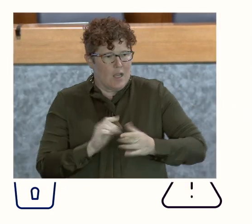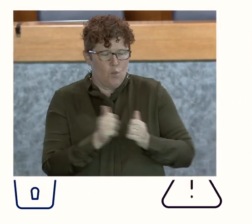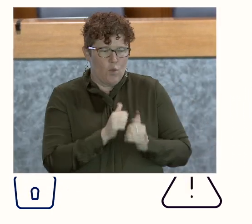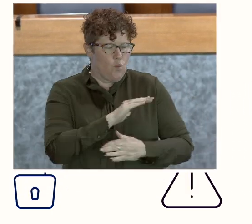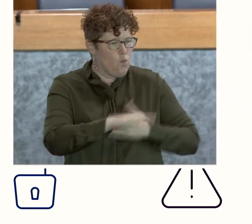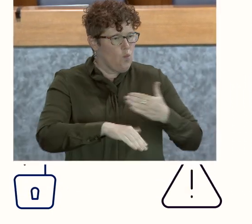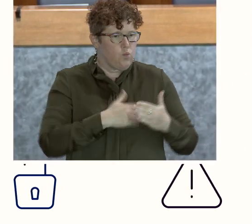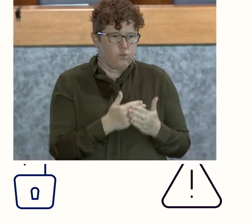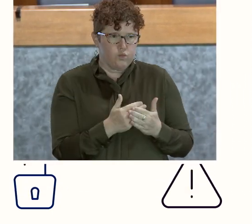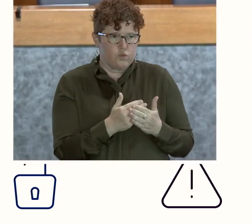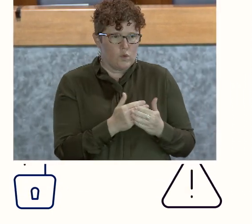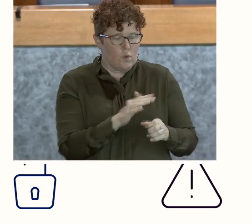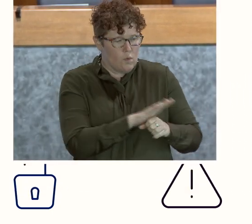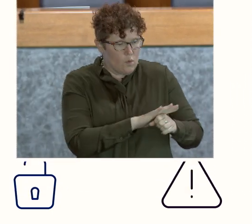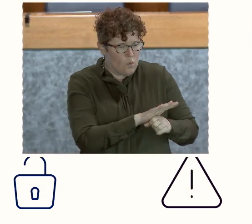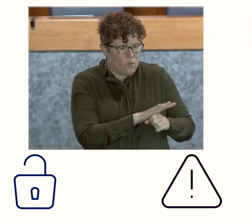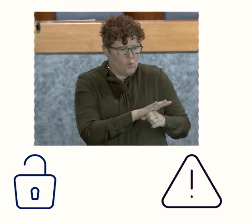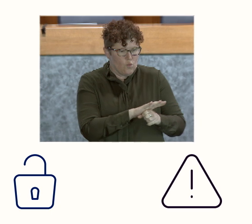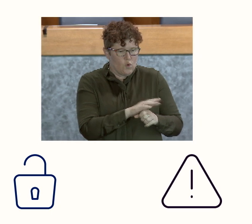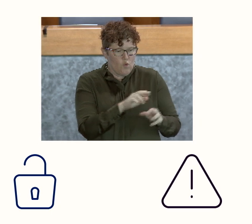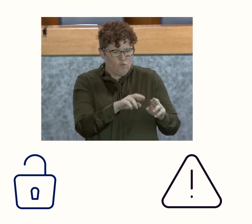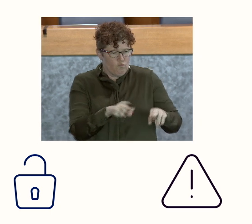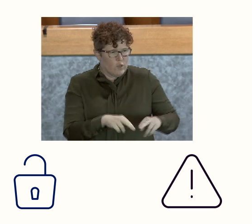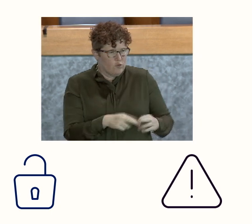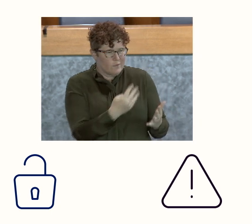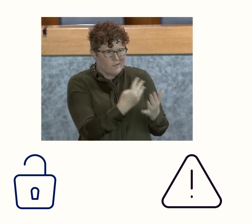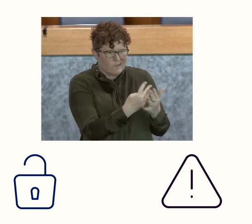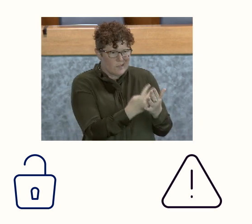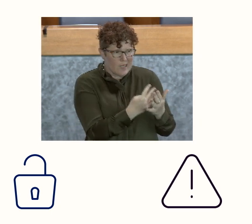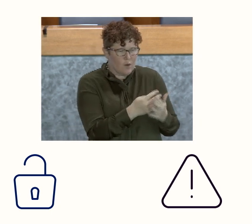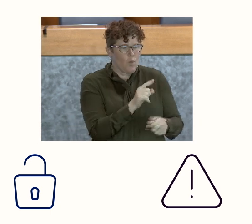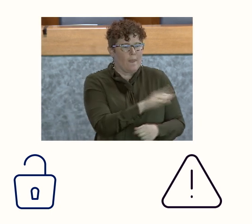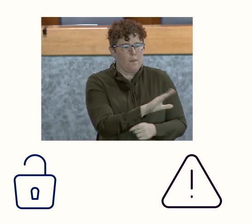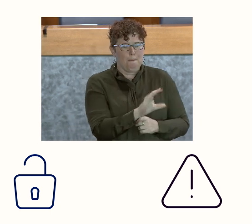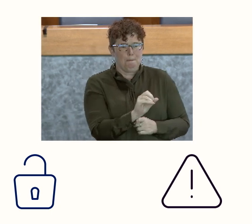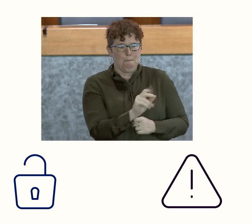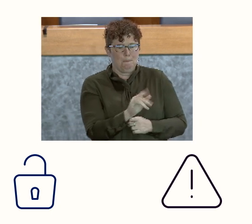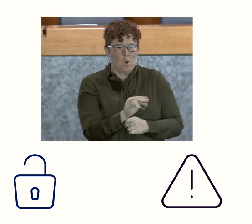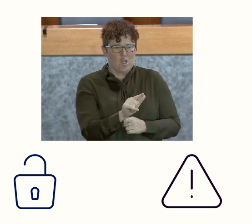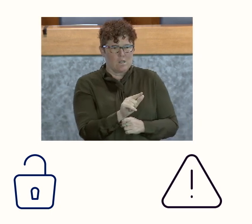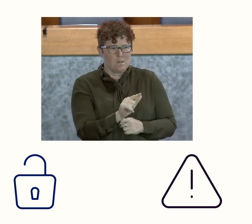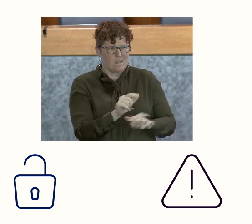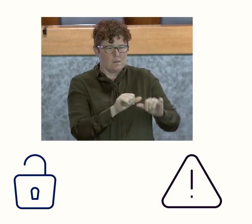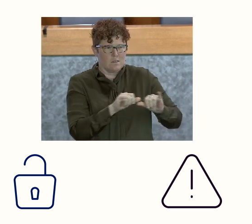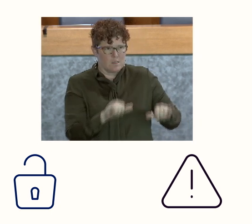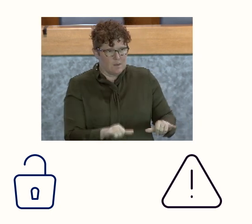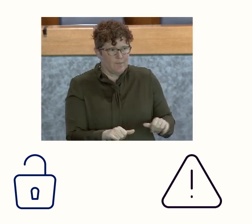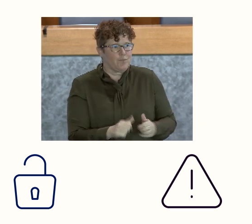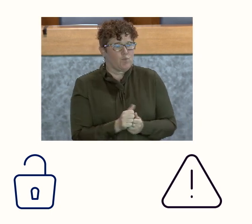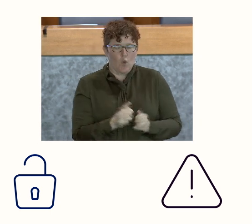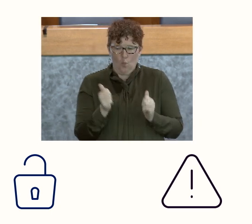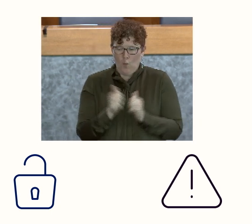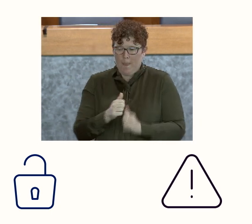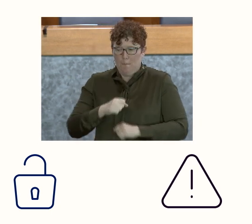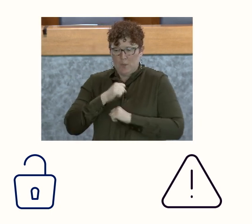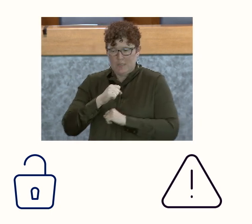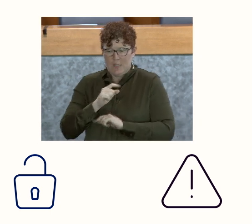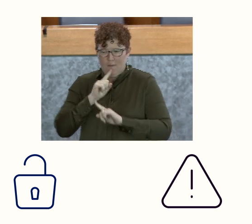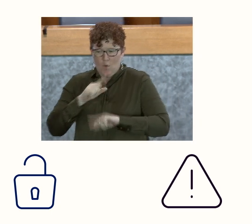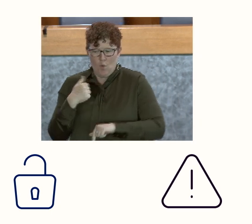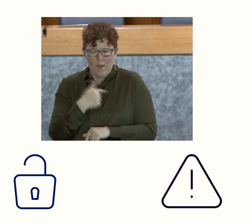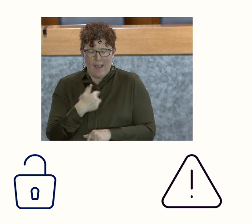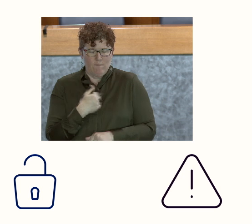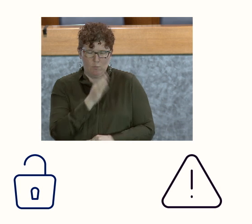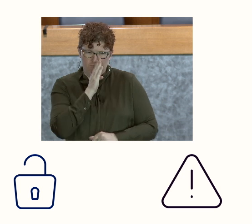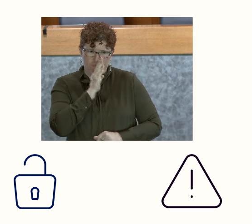single local and regional jail in their jail management system or their booking system. And now with protective orders, we have a